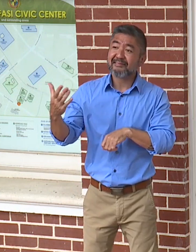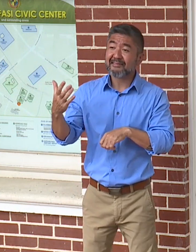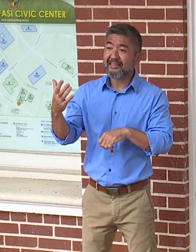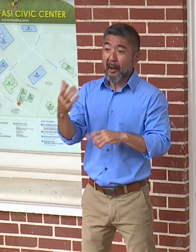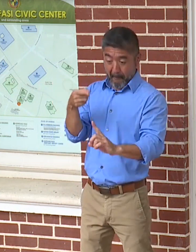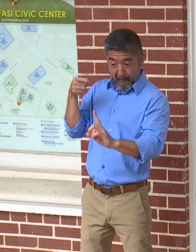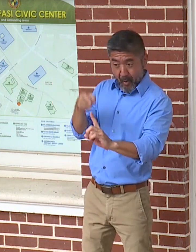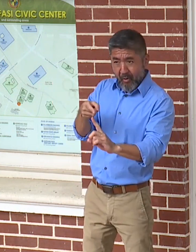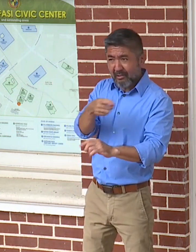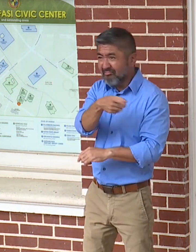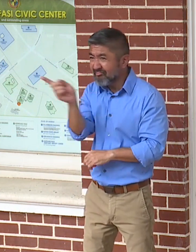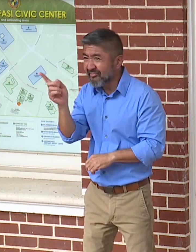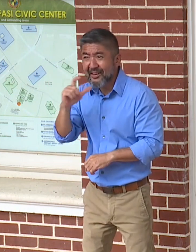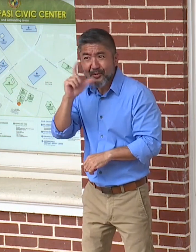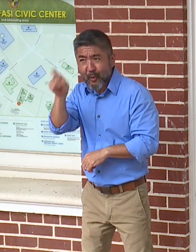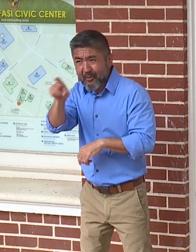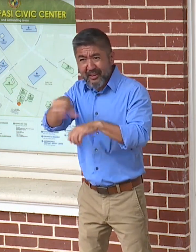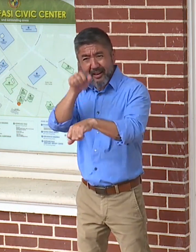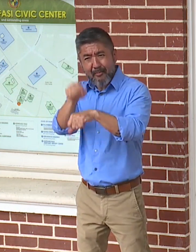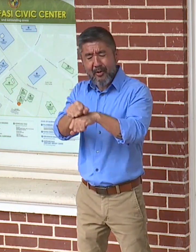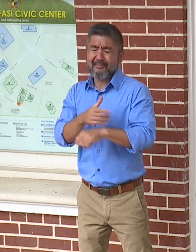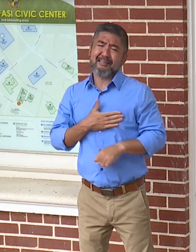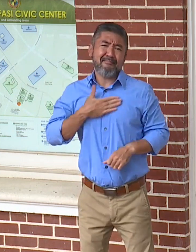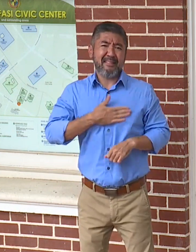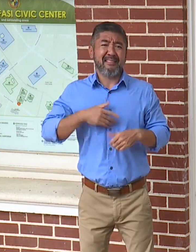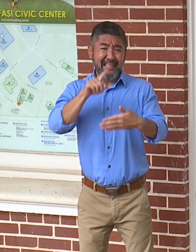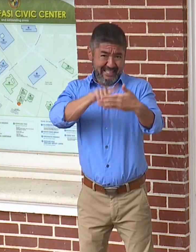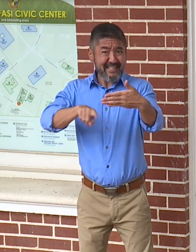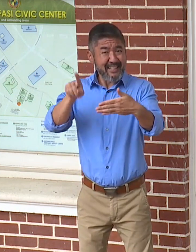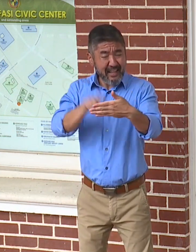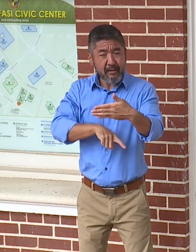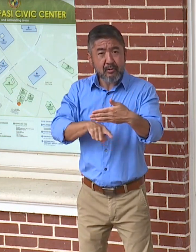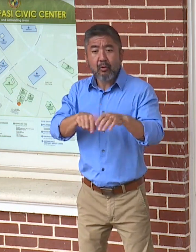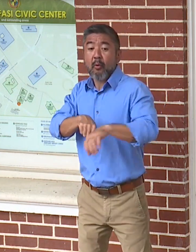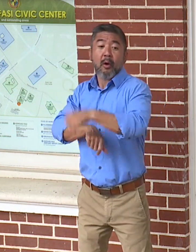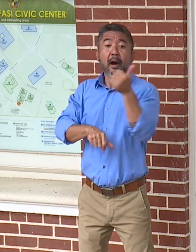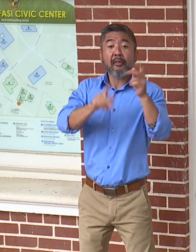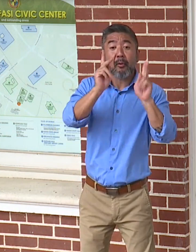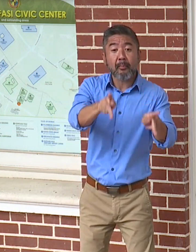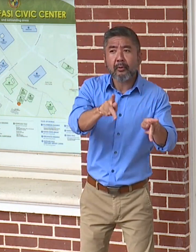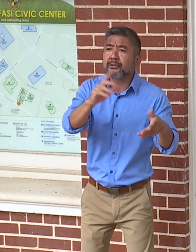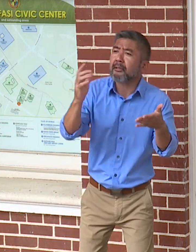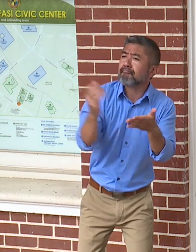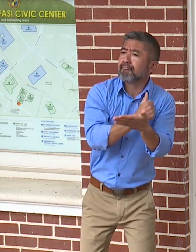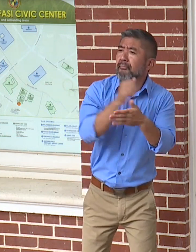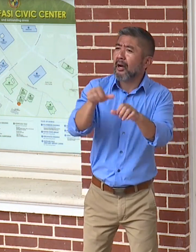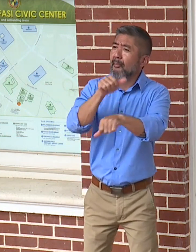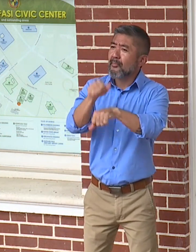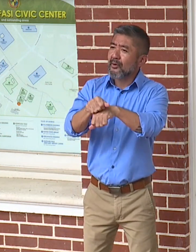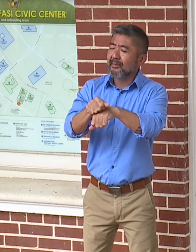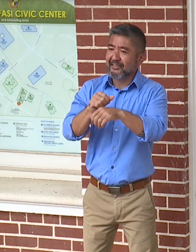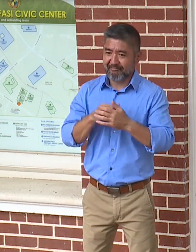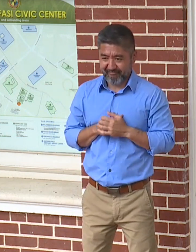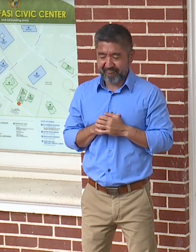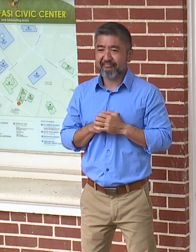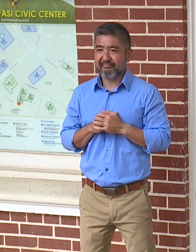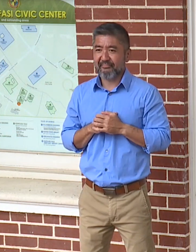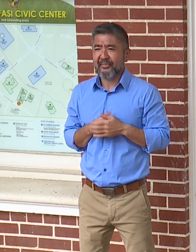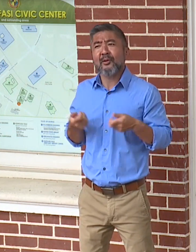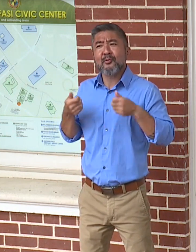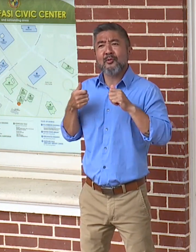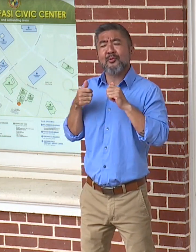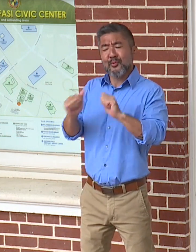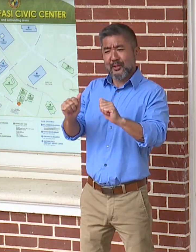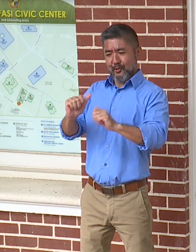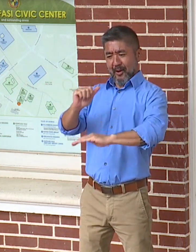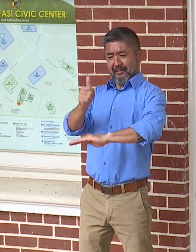need your appointment, please cancel it so that it can be available to the next person. So we try to make these new procedures